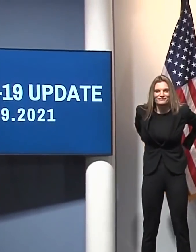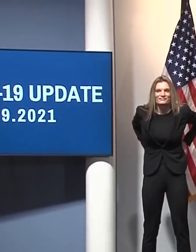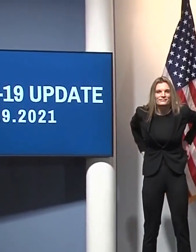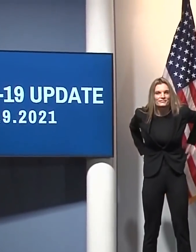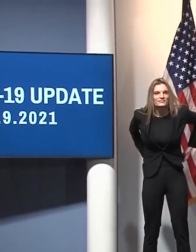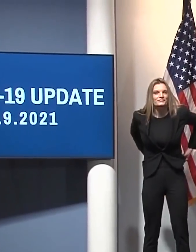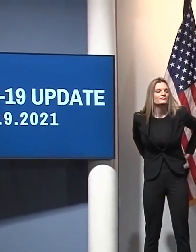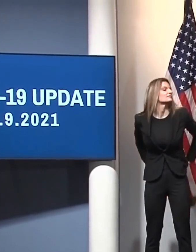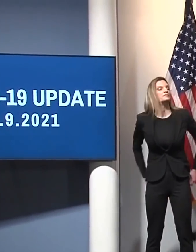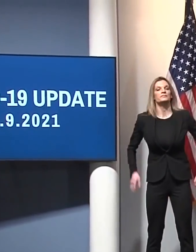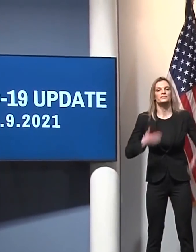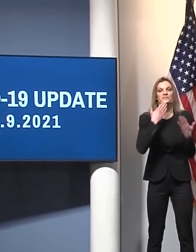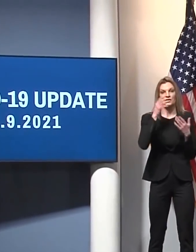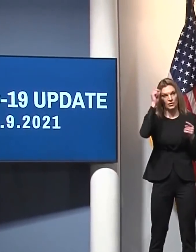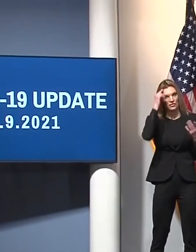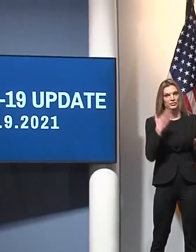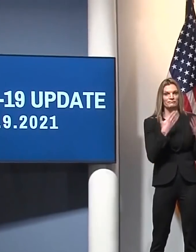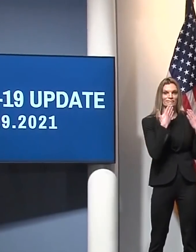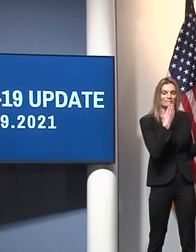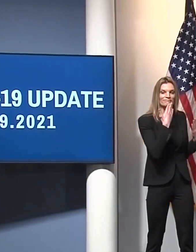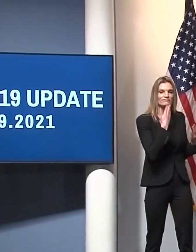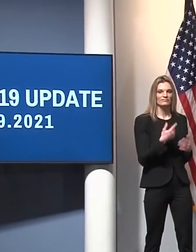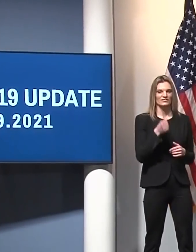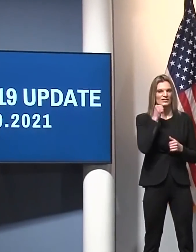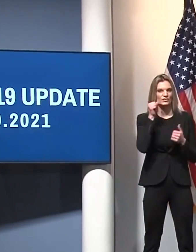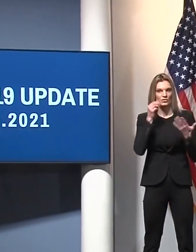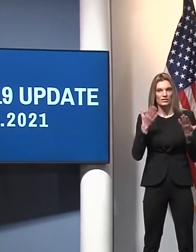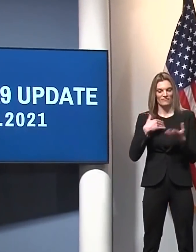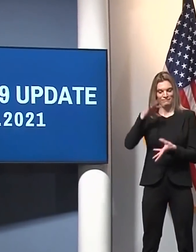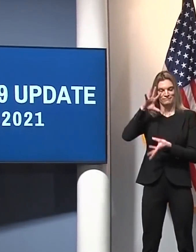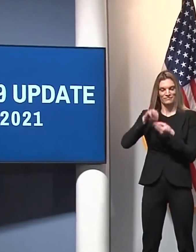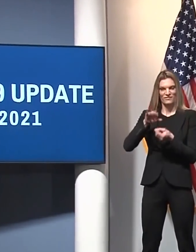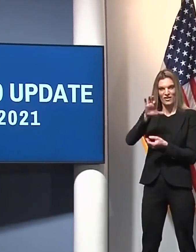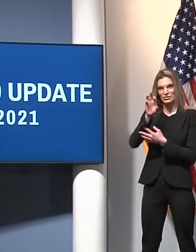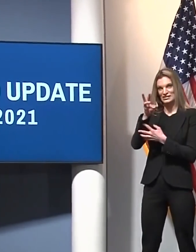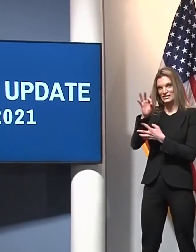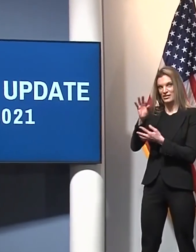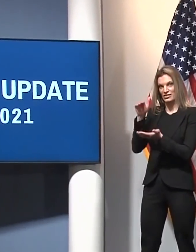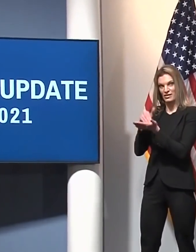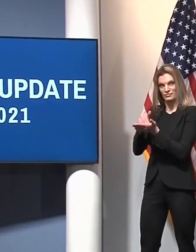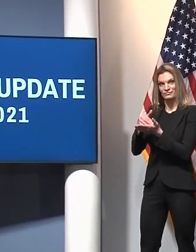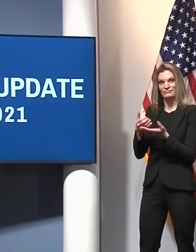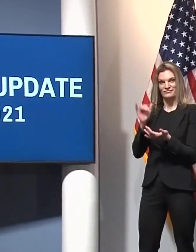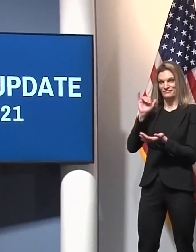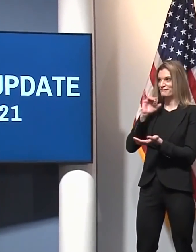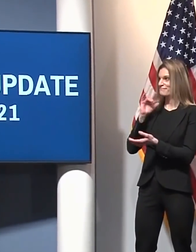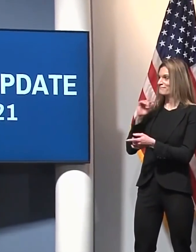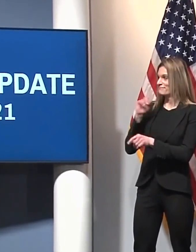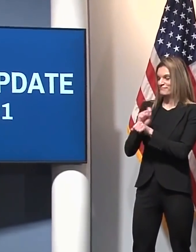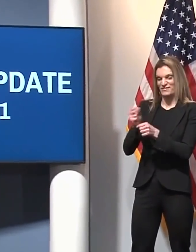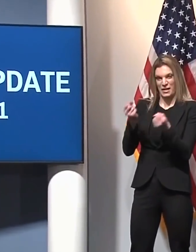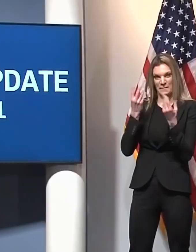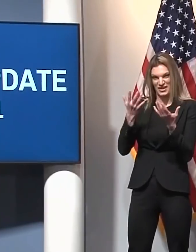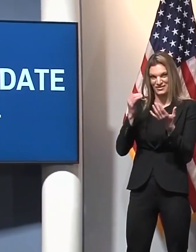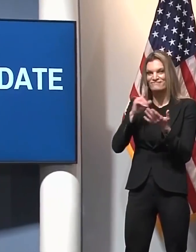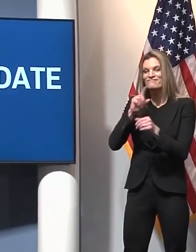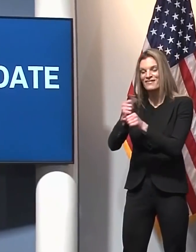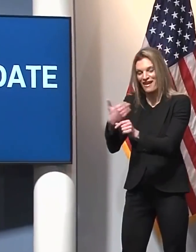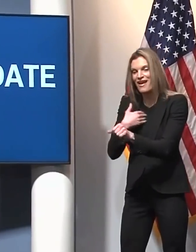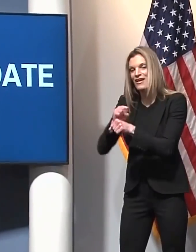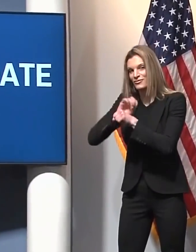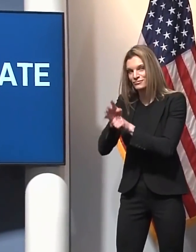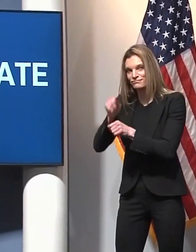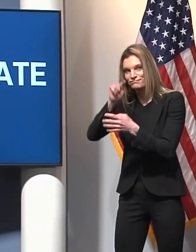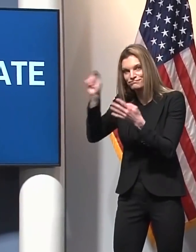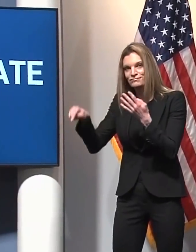So as of yesterday, we were at 569,417 cases and 14